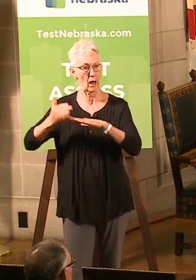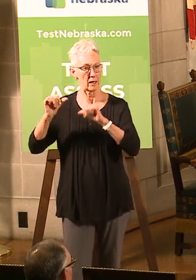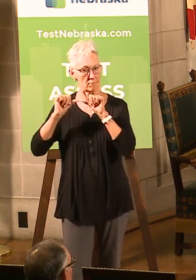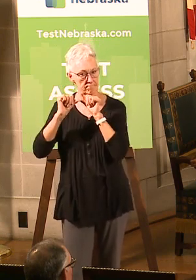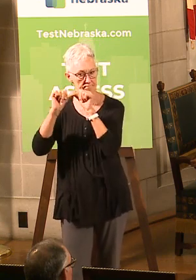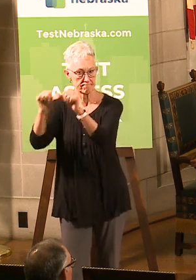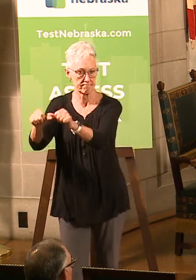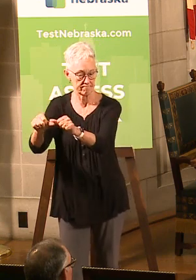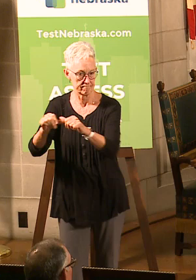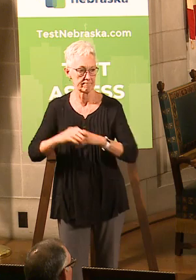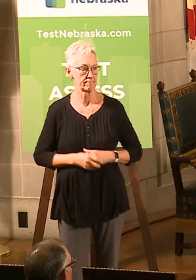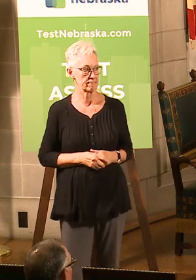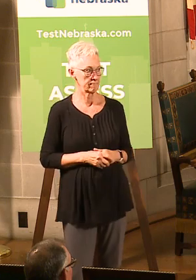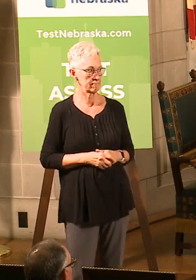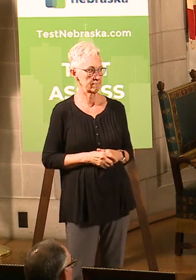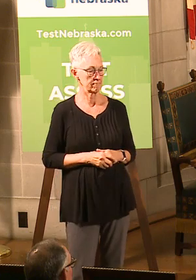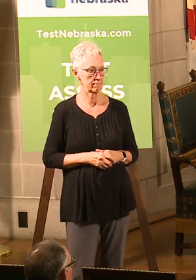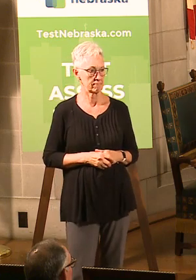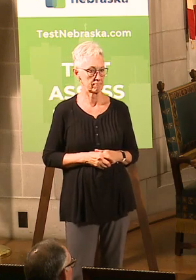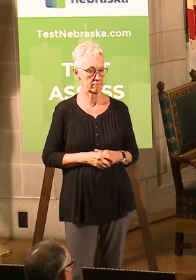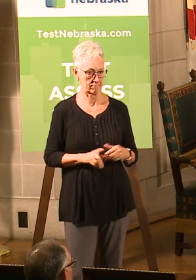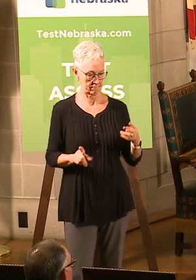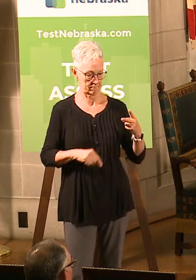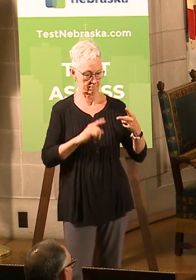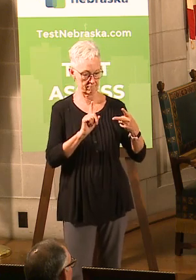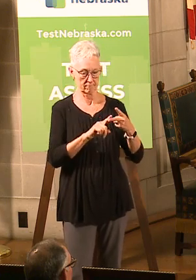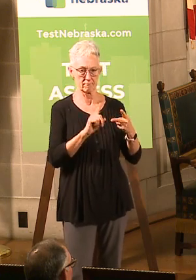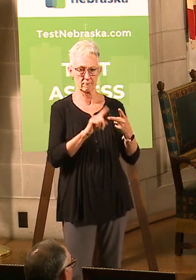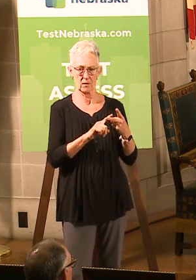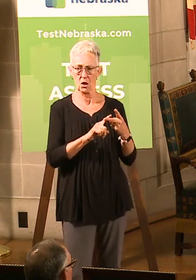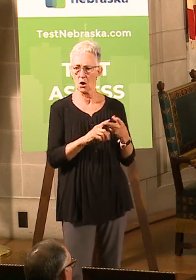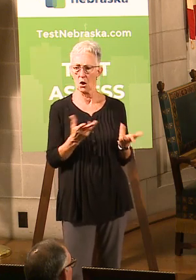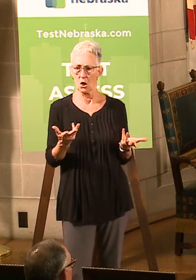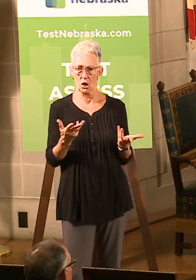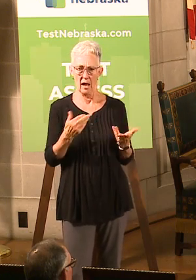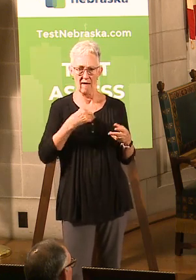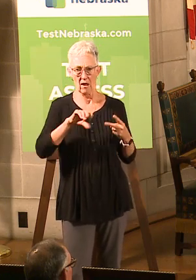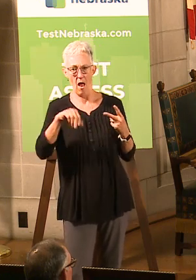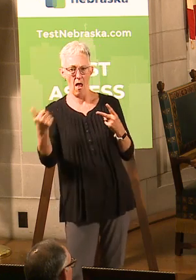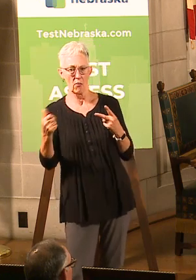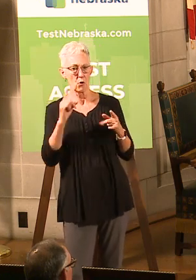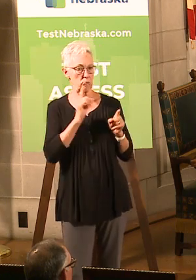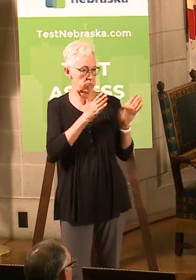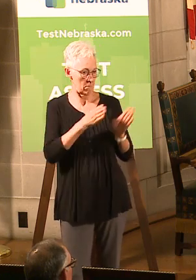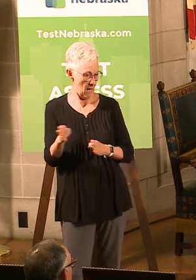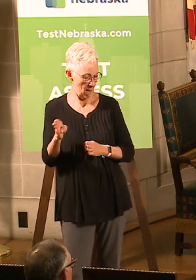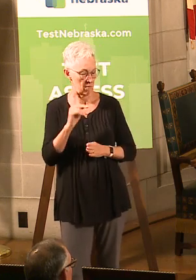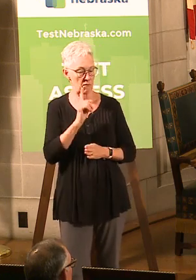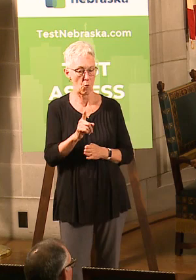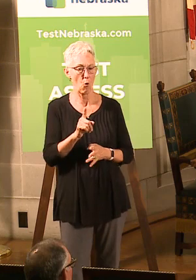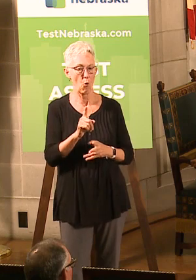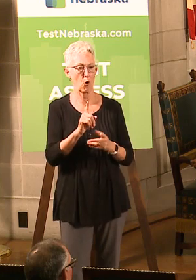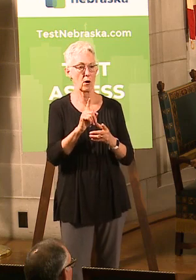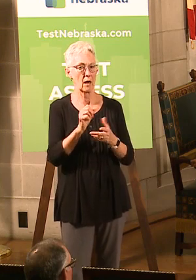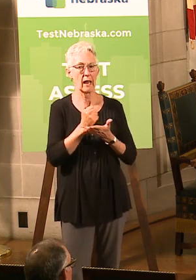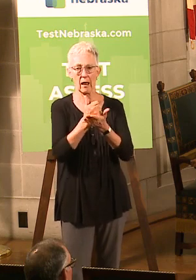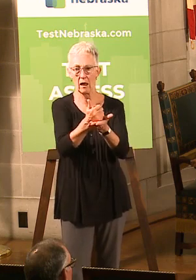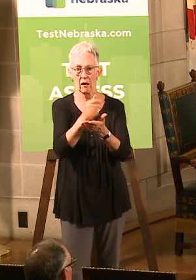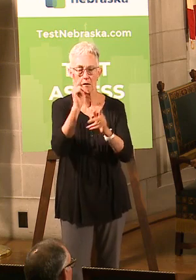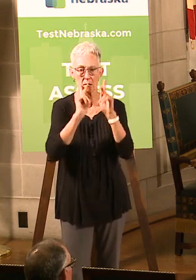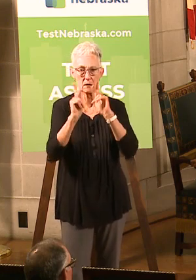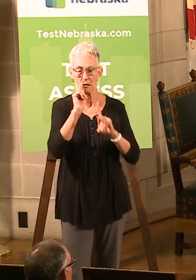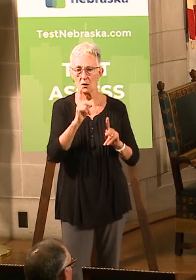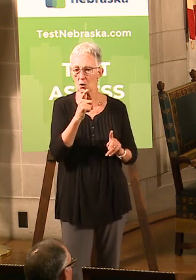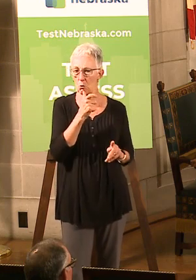Next, let's talk about Workforce Retraining Initiative. And this is designed to provide funds to individuals